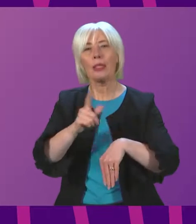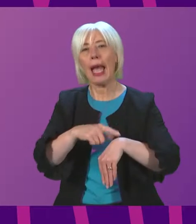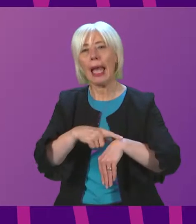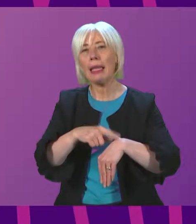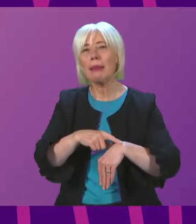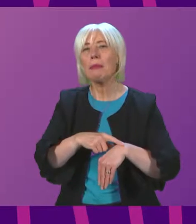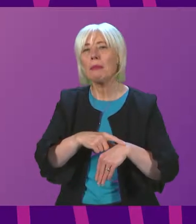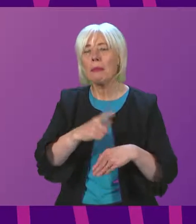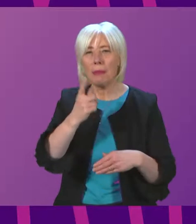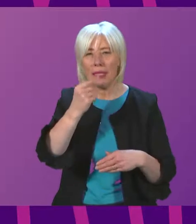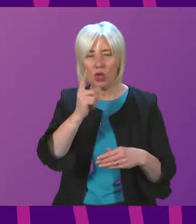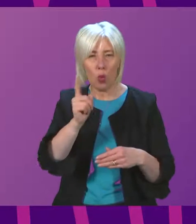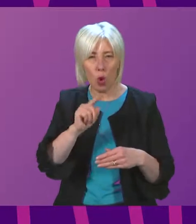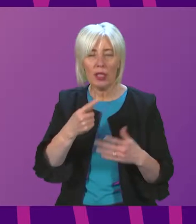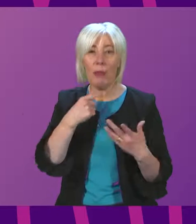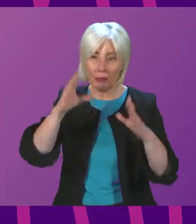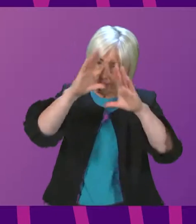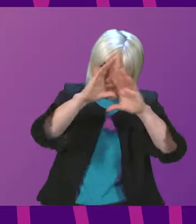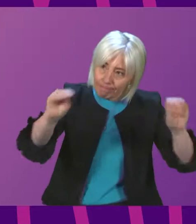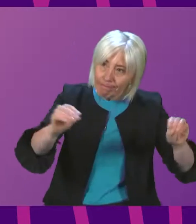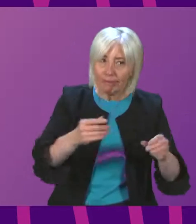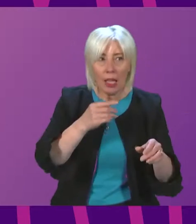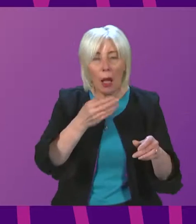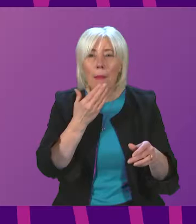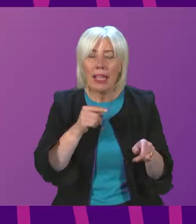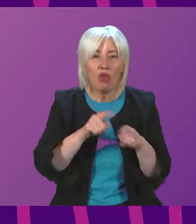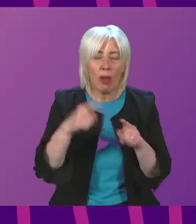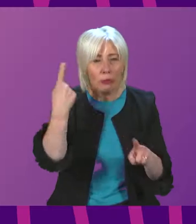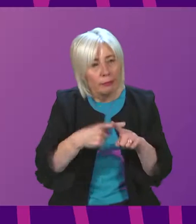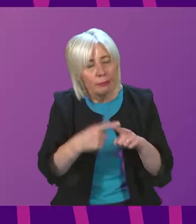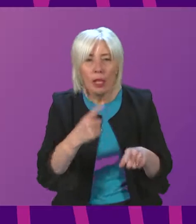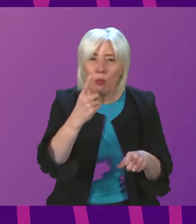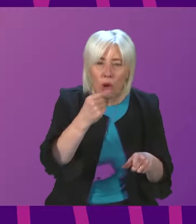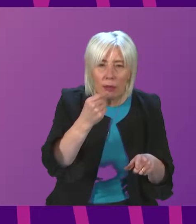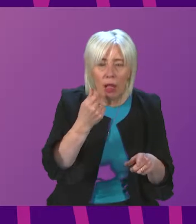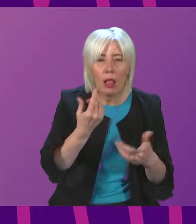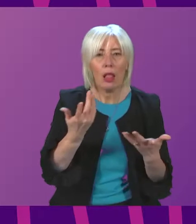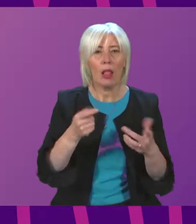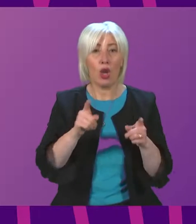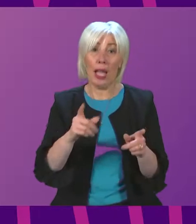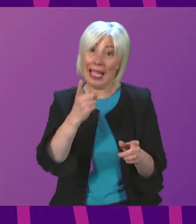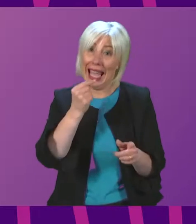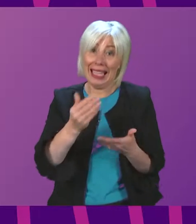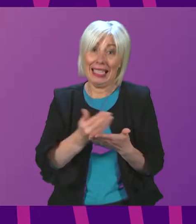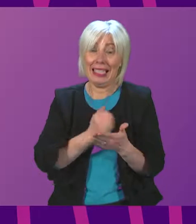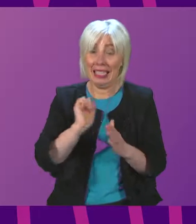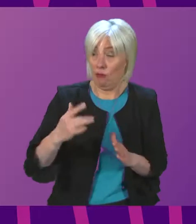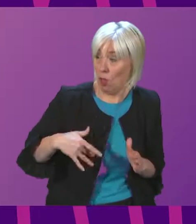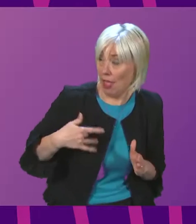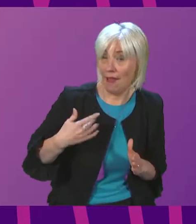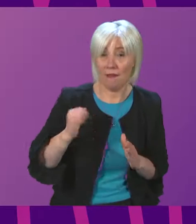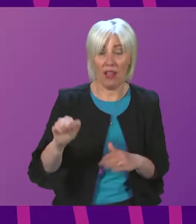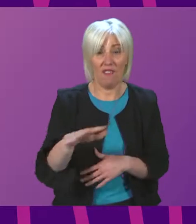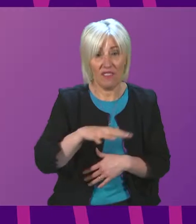The message to people is to do it as quickly as they can because it could be life-saving for them and their families.